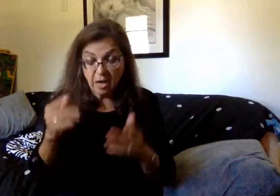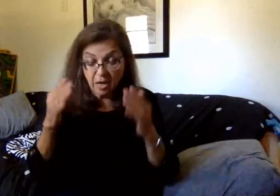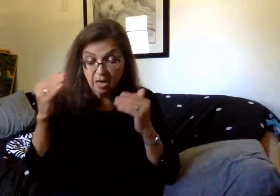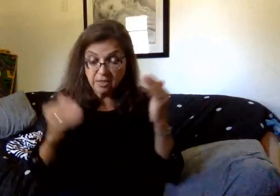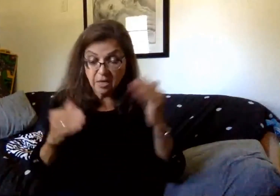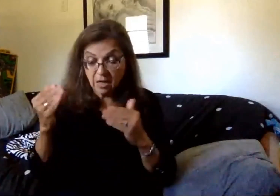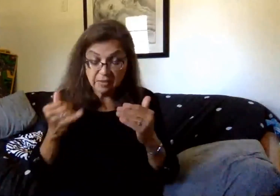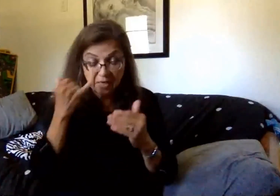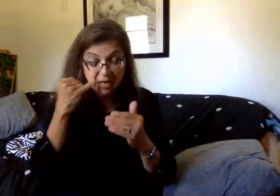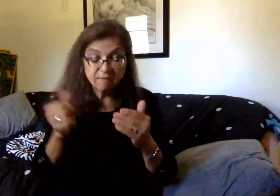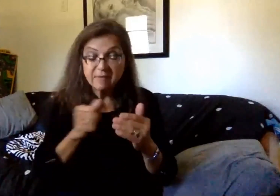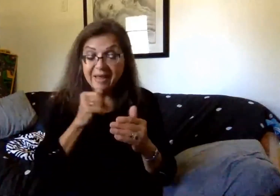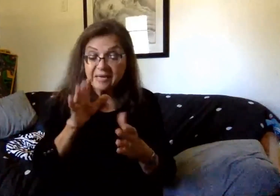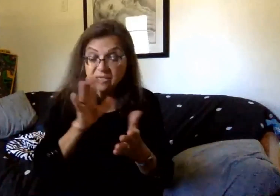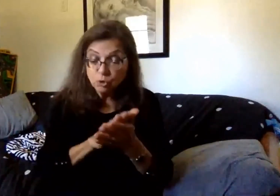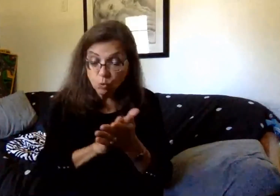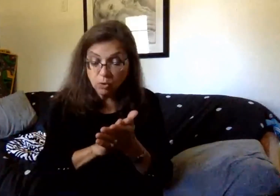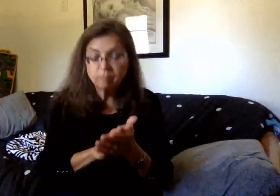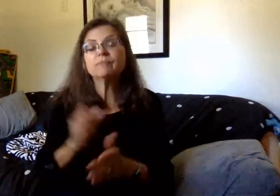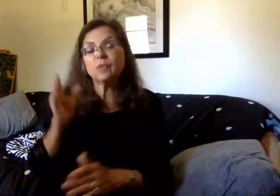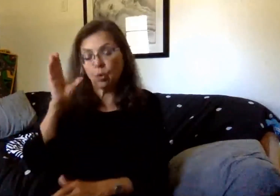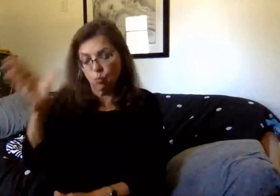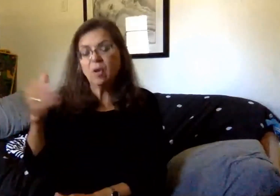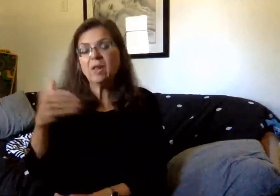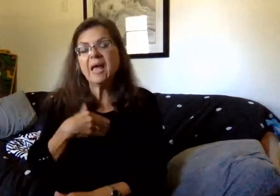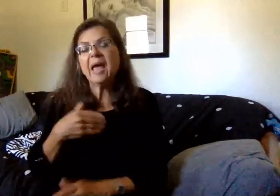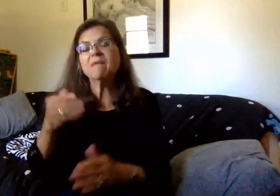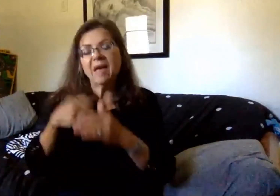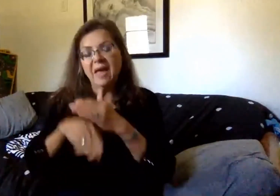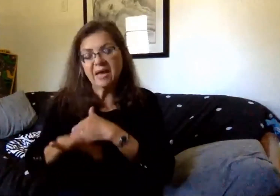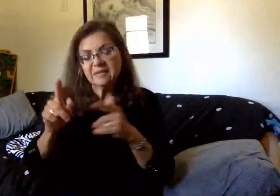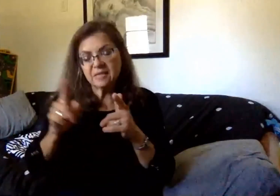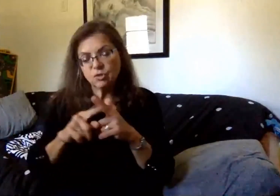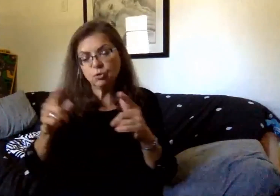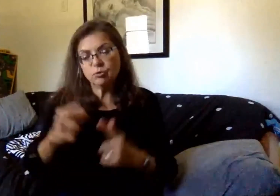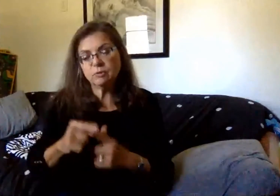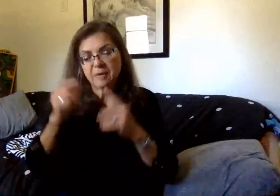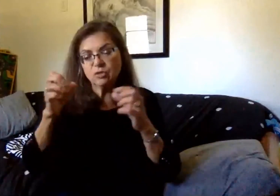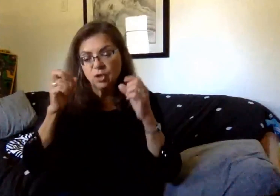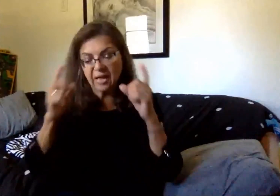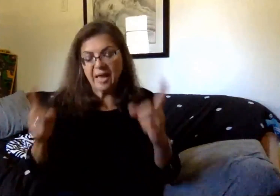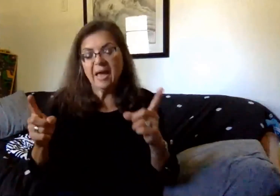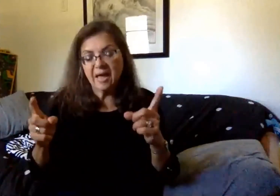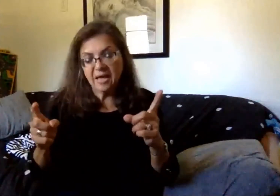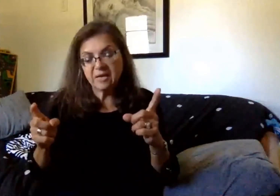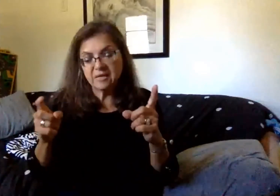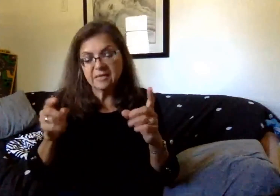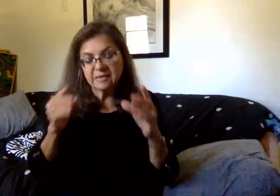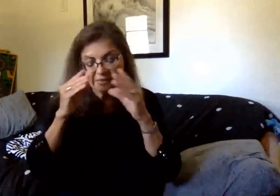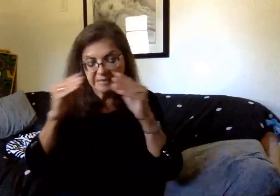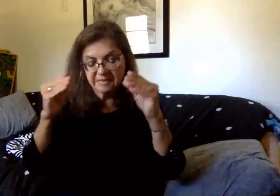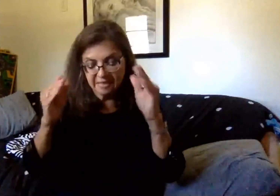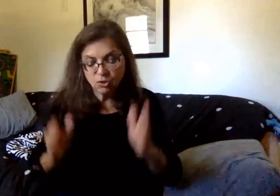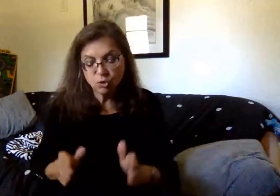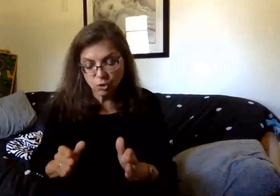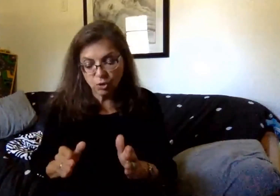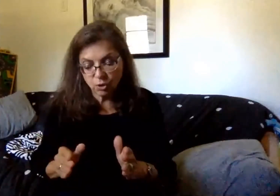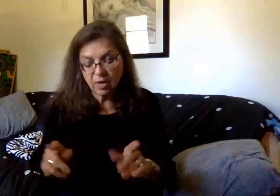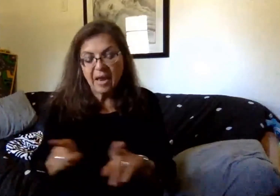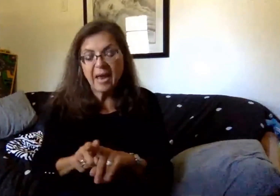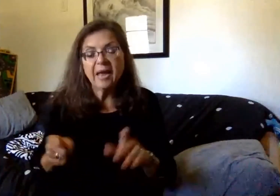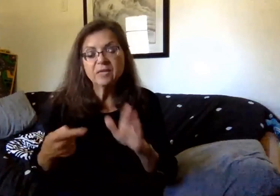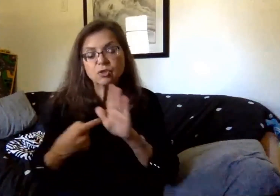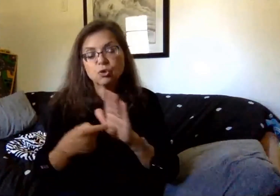Students will have access to their special education teachers and related service providers in school and virtually, based on their individual needs as outlined on their